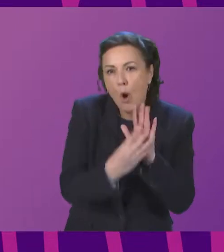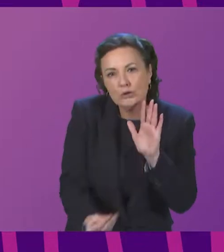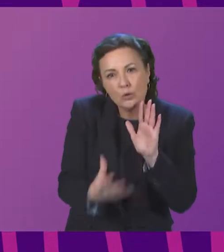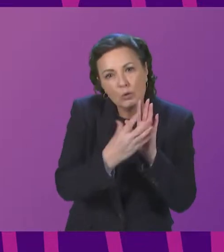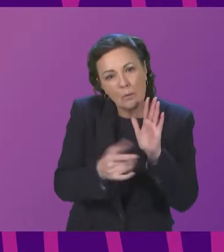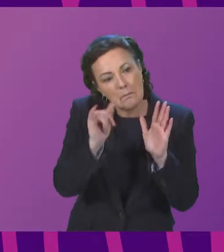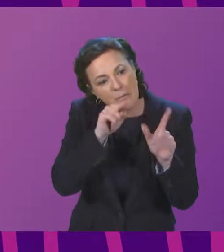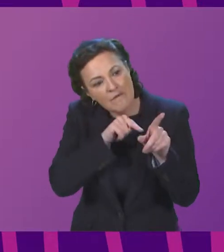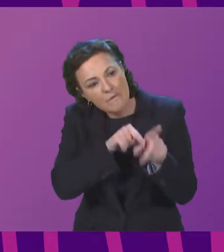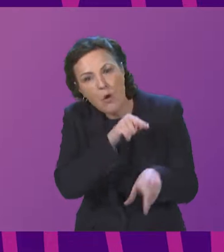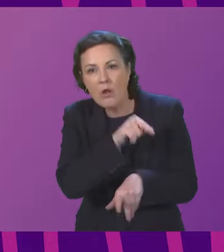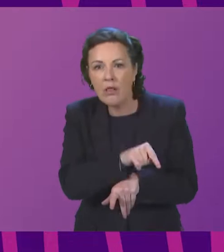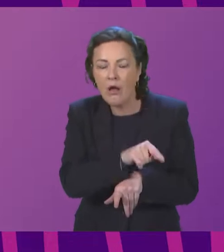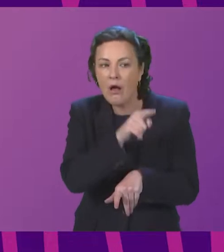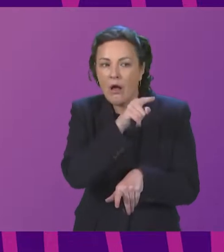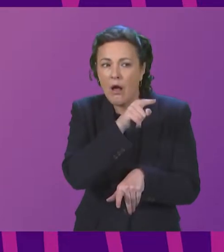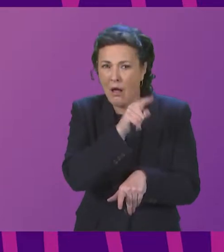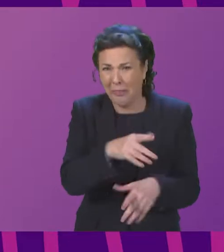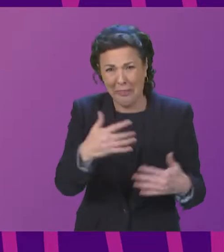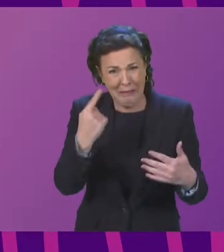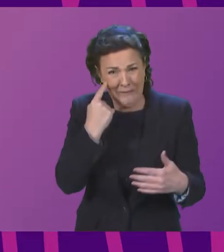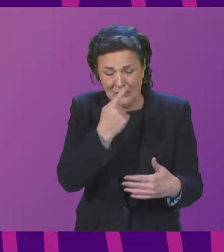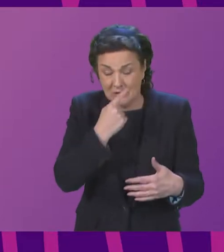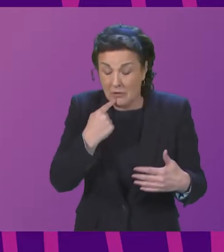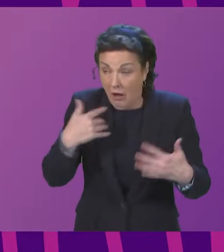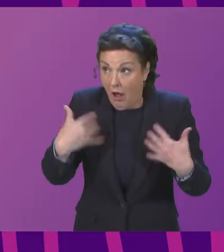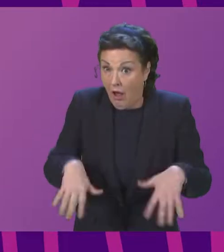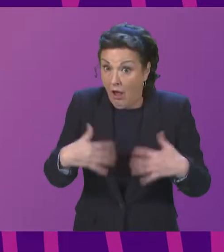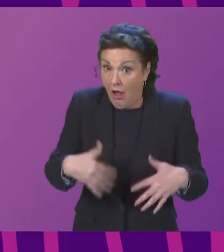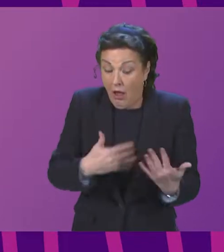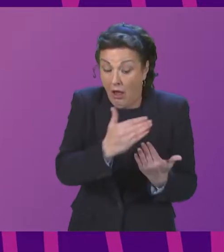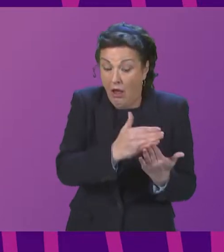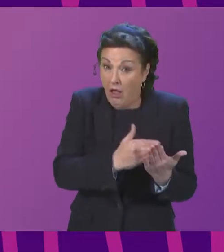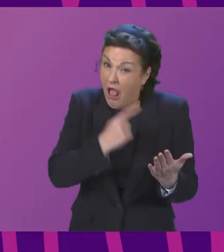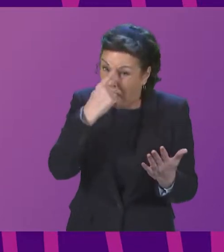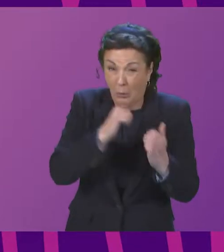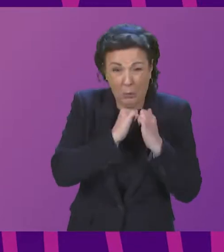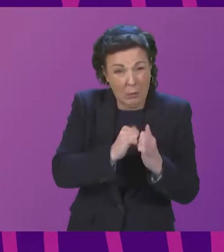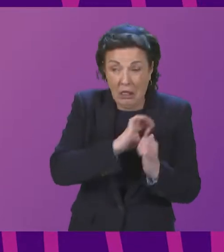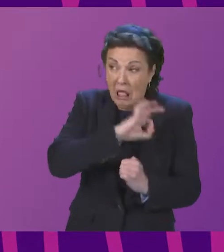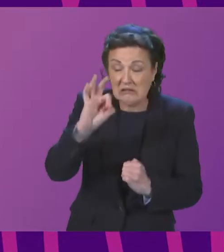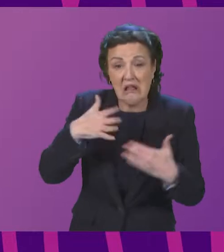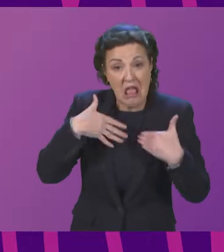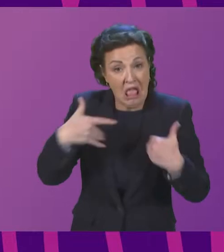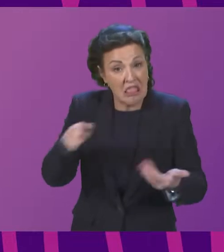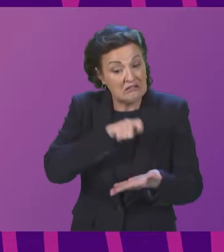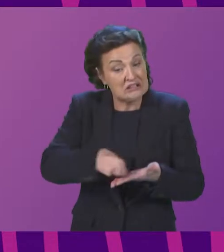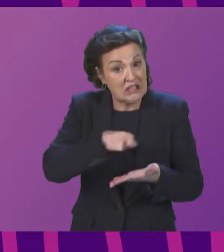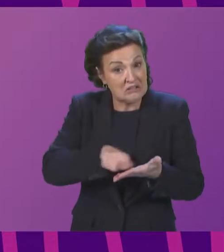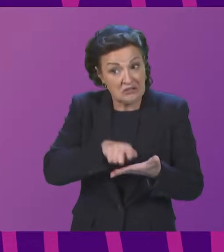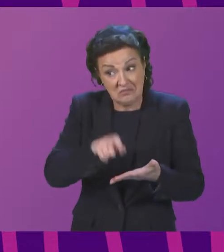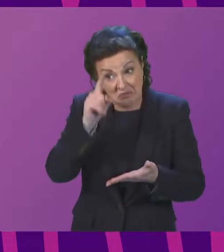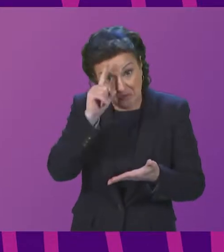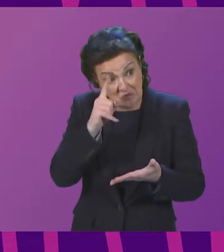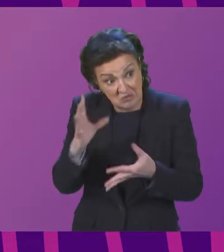think in light of that quite remarkable evidence um it'd be worth asking that the health secretary to engage with it directly and